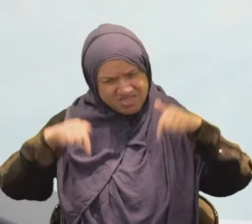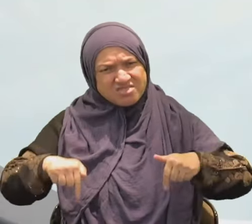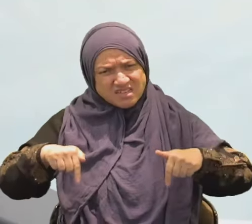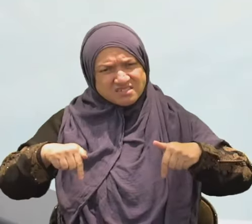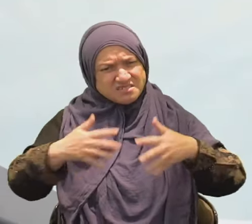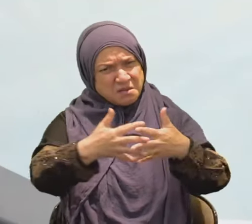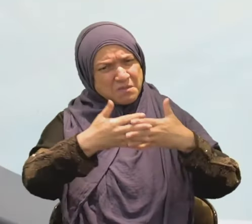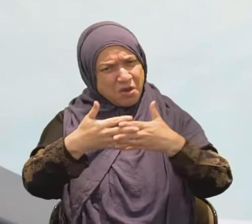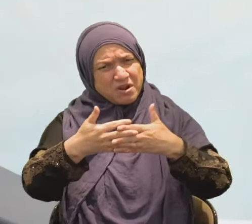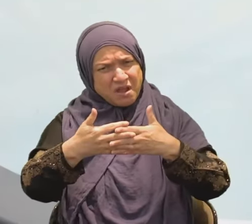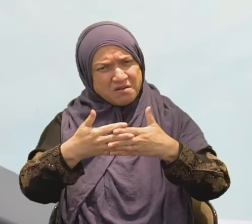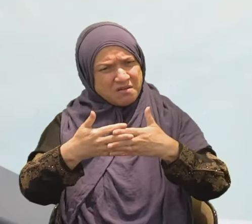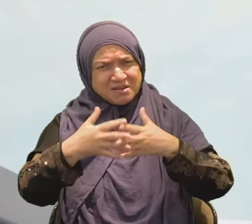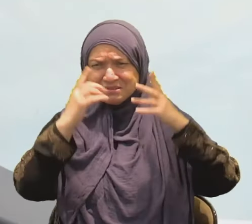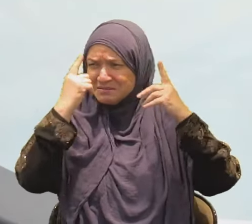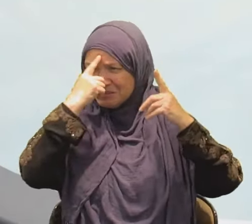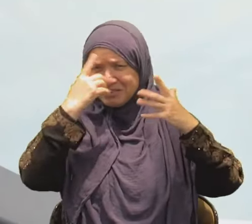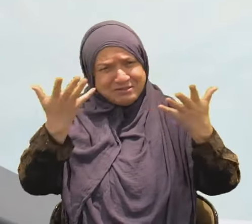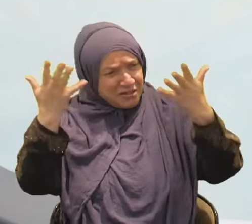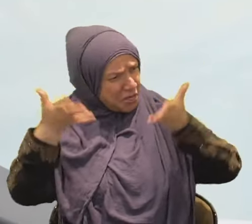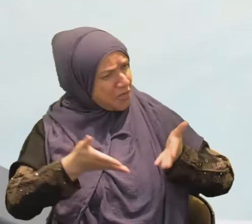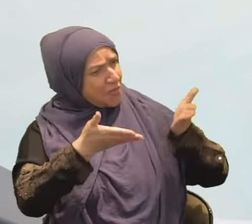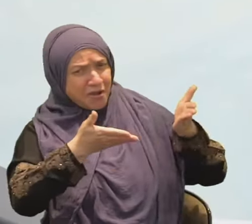actually a good system. They were also saying this.